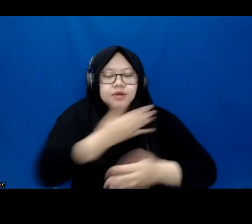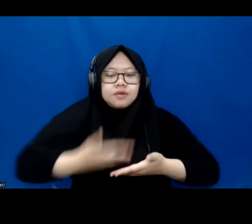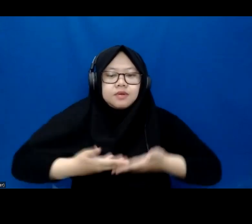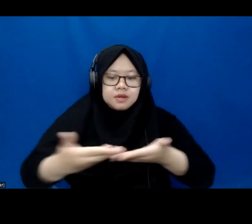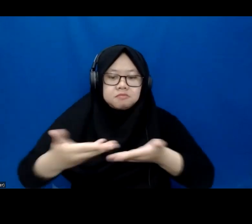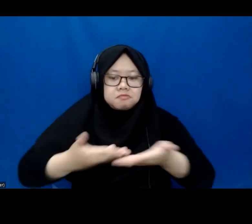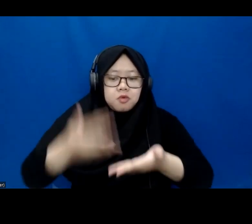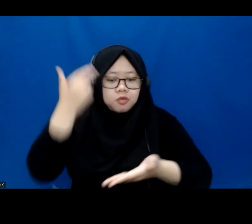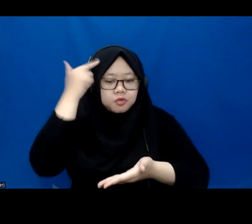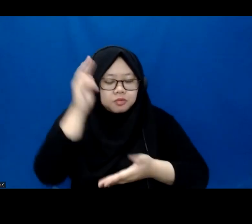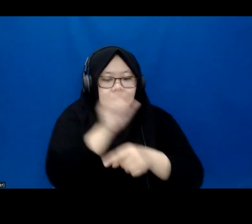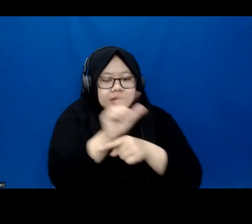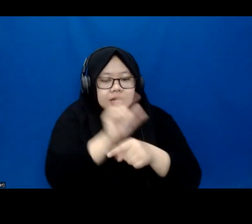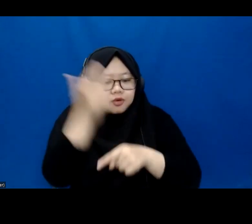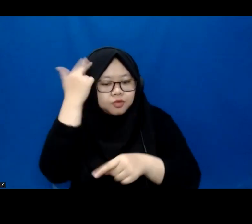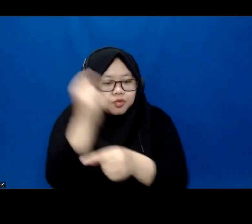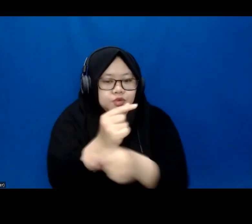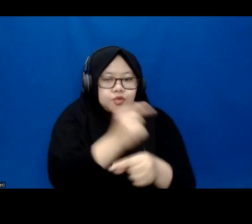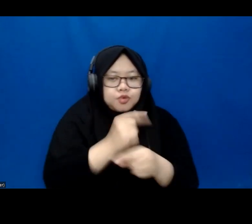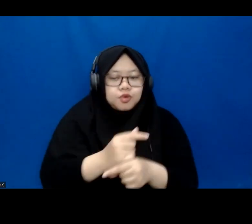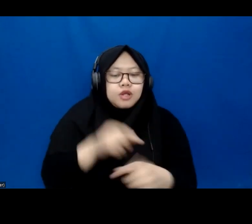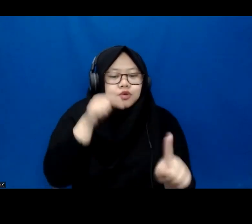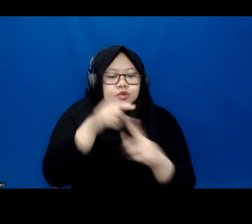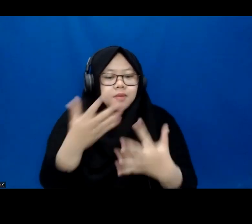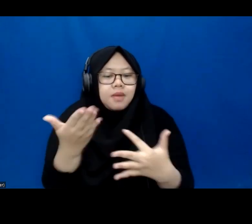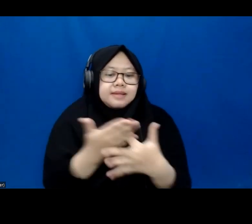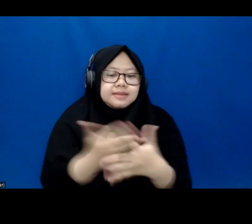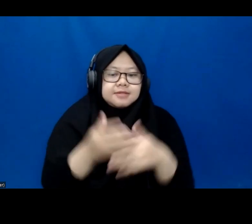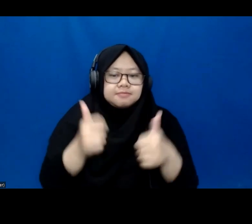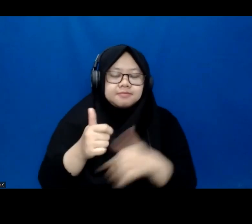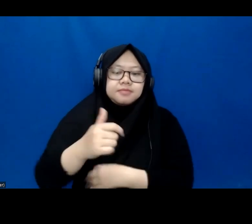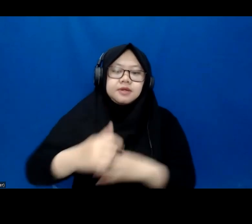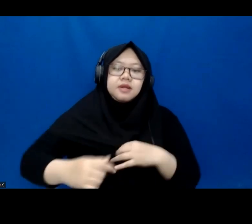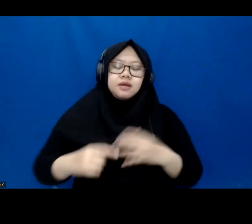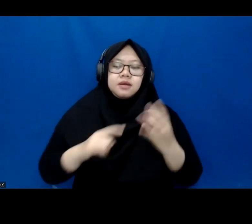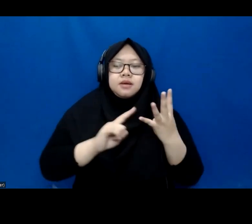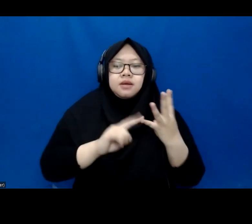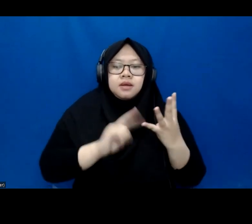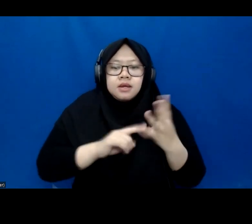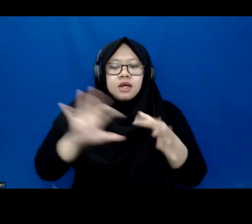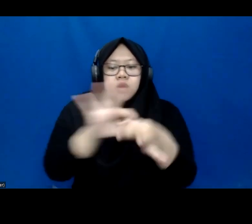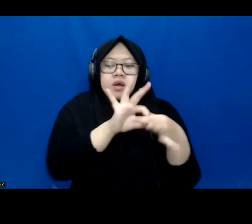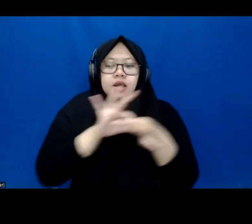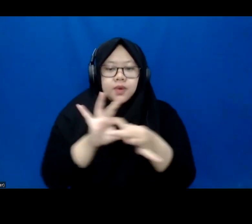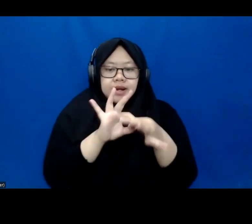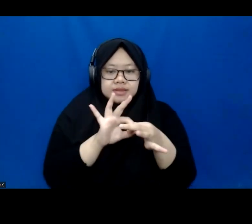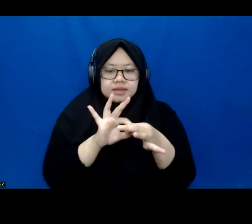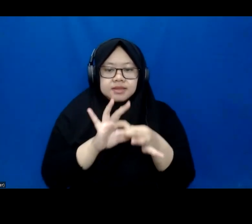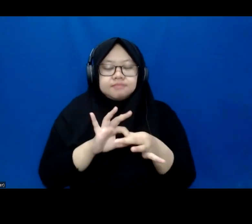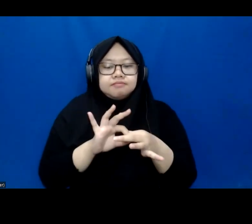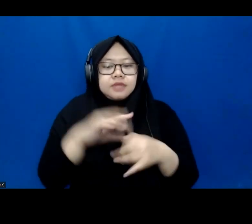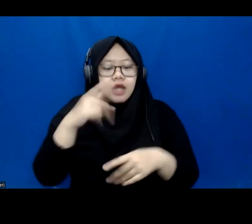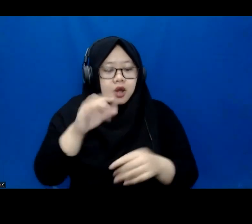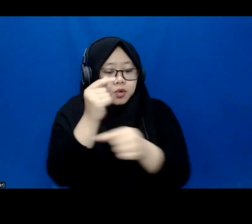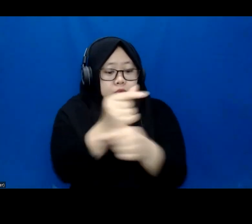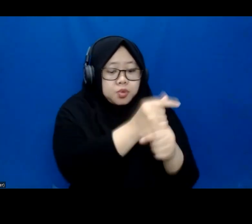to teachers to make these resources more accessible. The fourth step is collaboration. So here, teachers